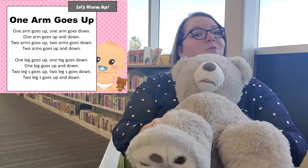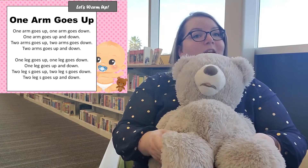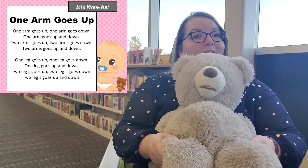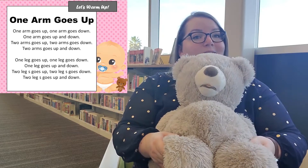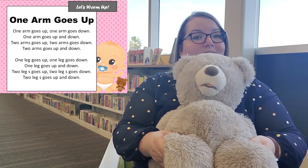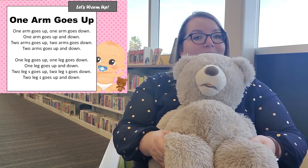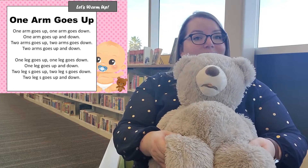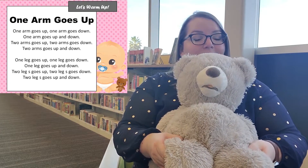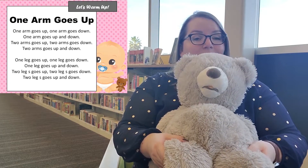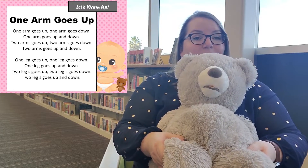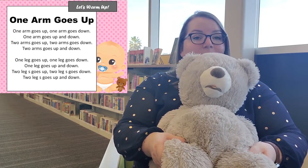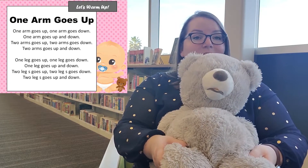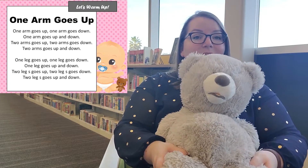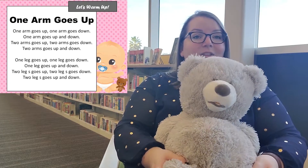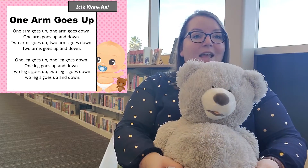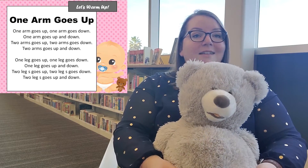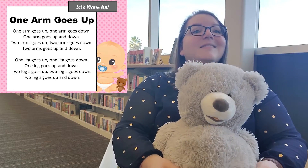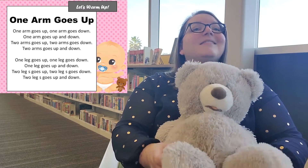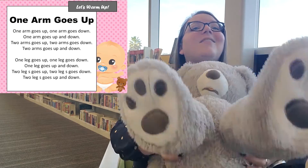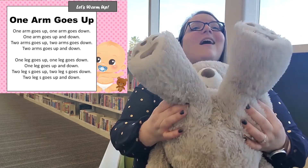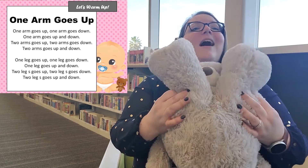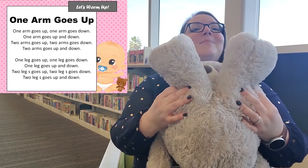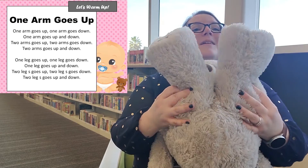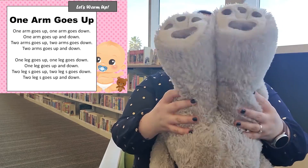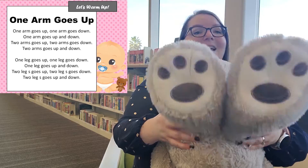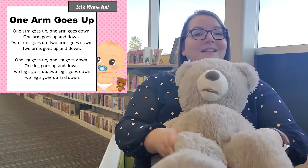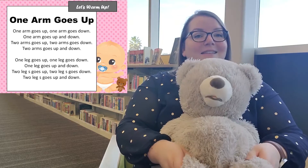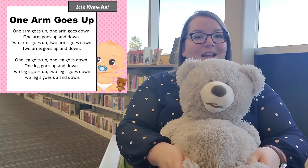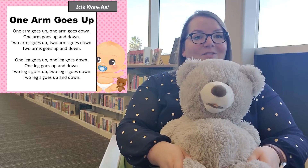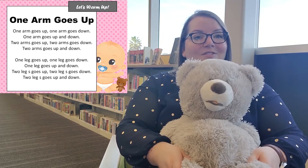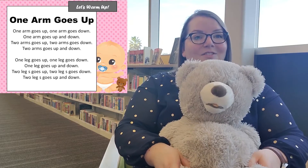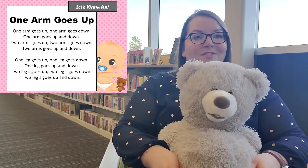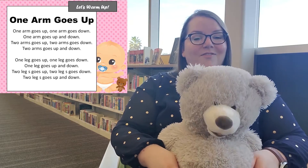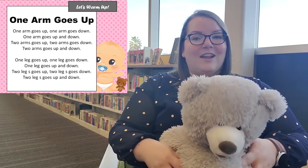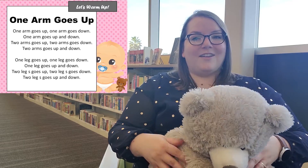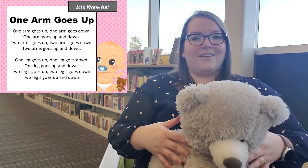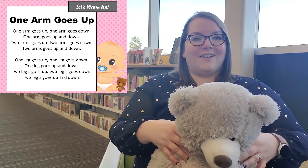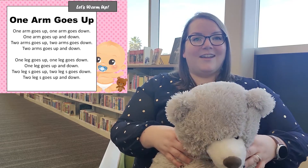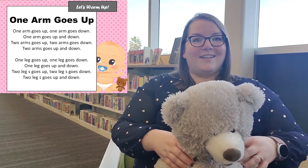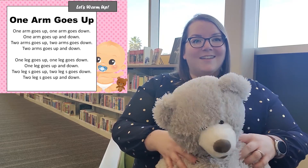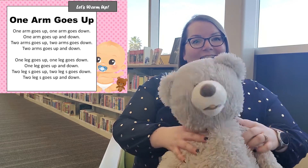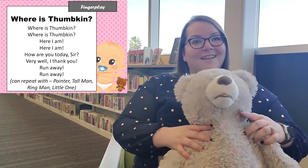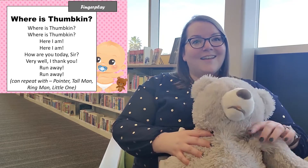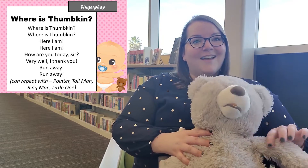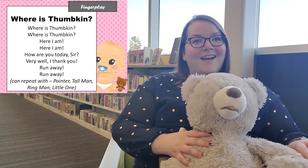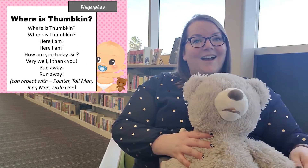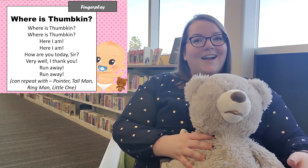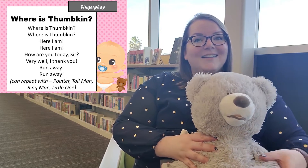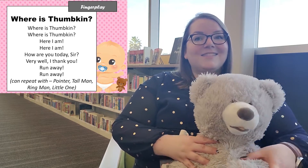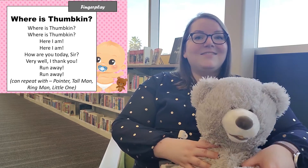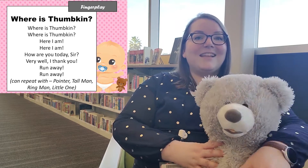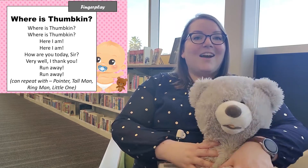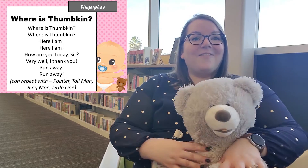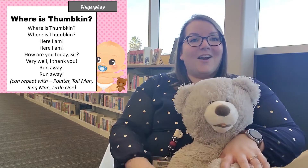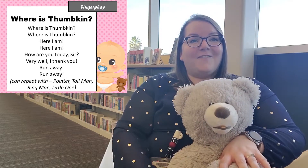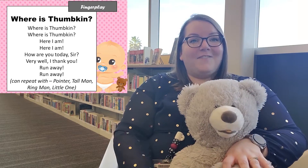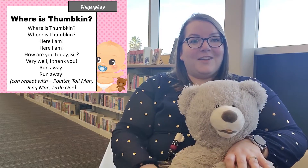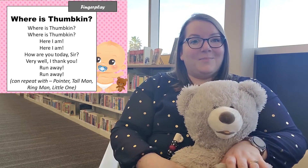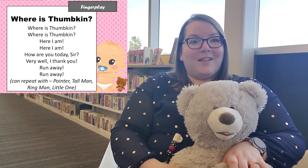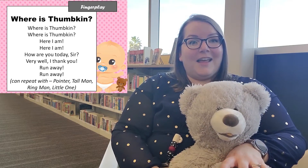legs go down two legs go up and down very good all right so now for our finger play